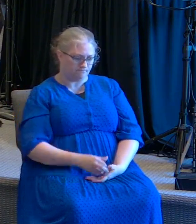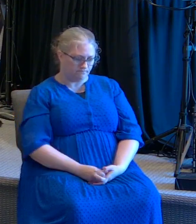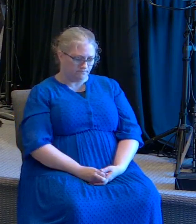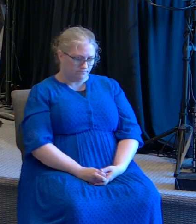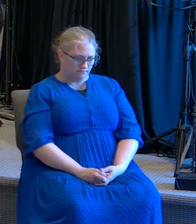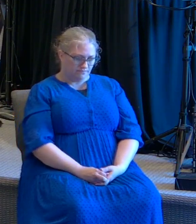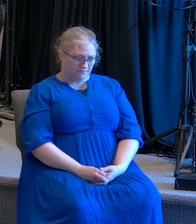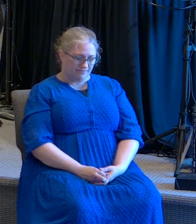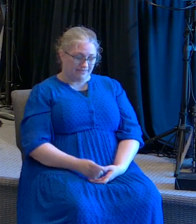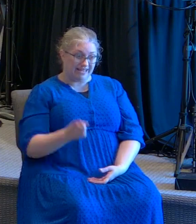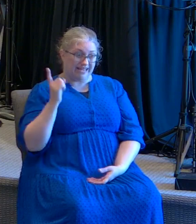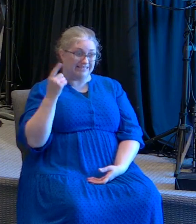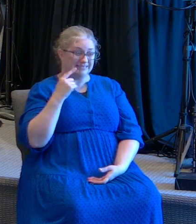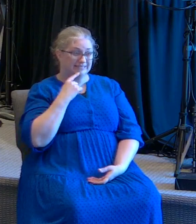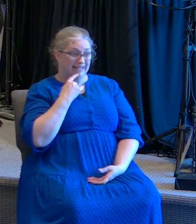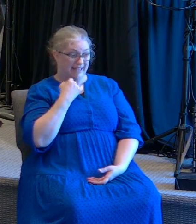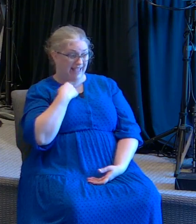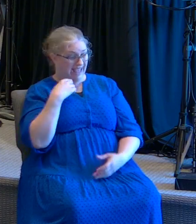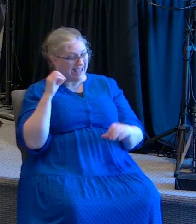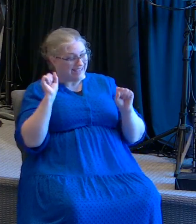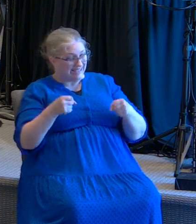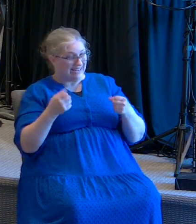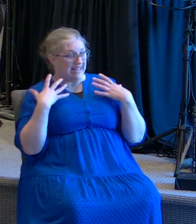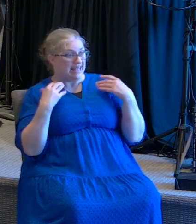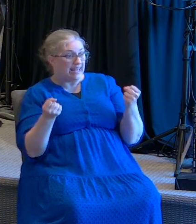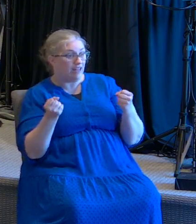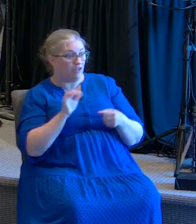he's saying I can heal you in the flesh